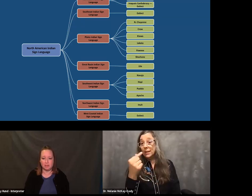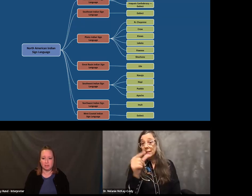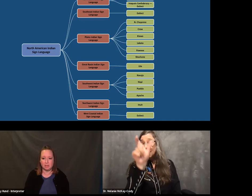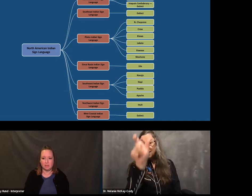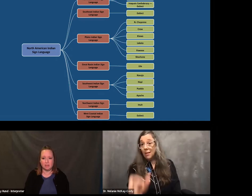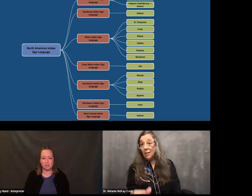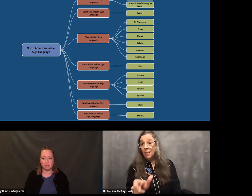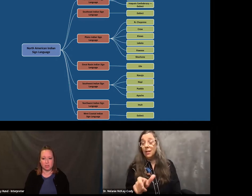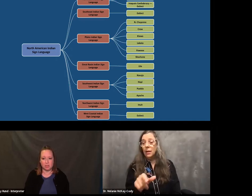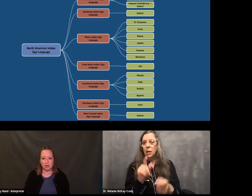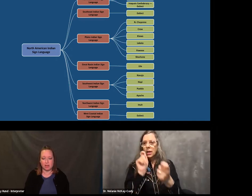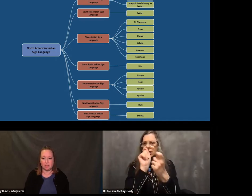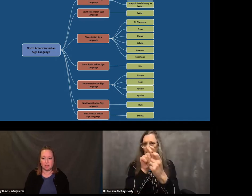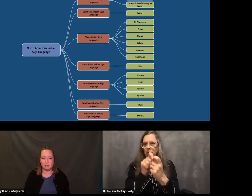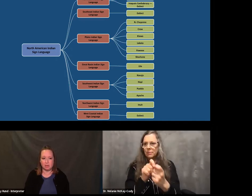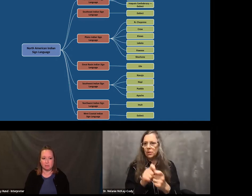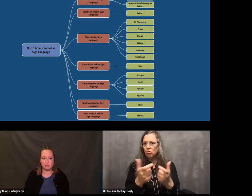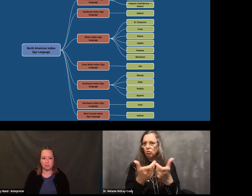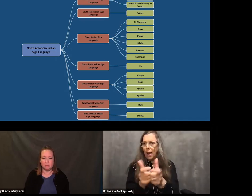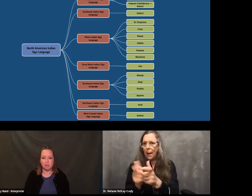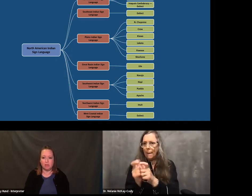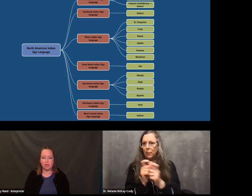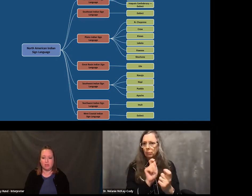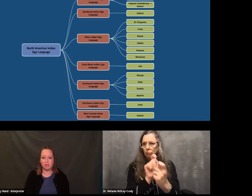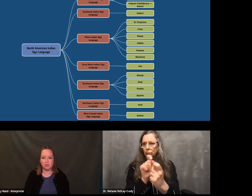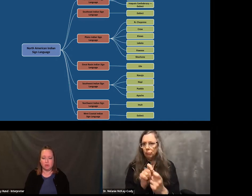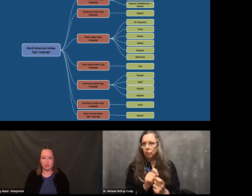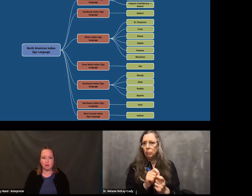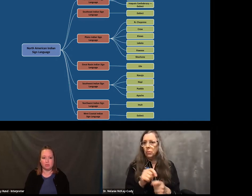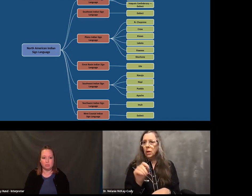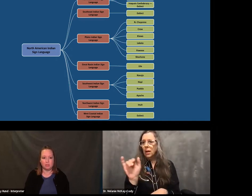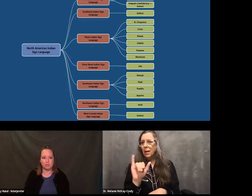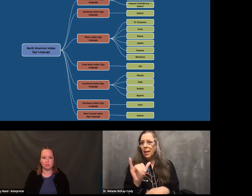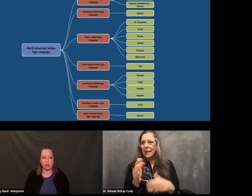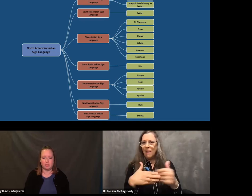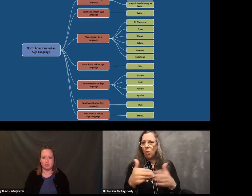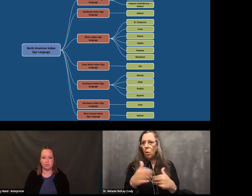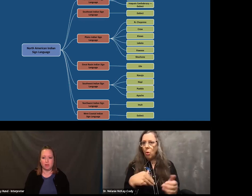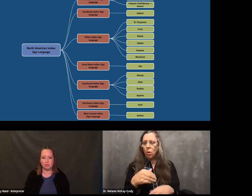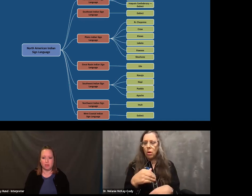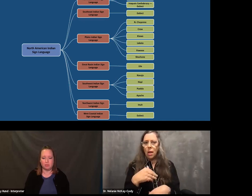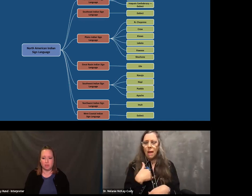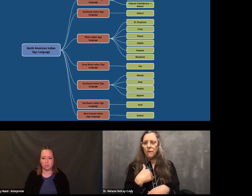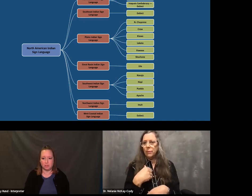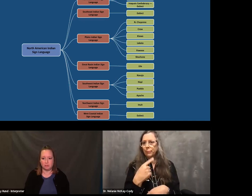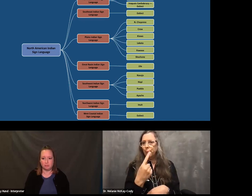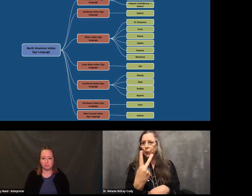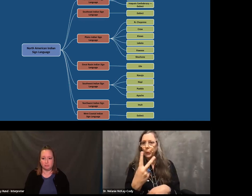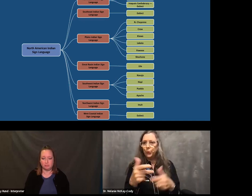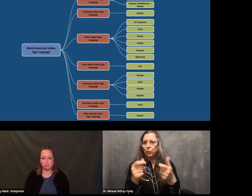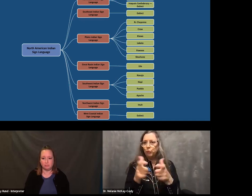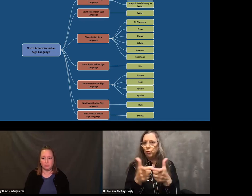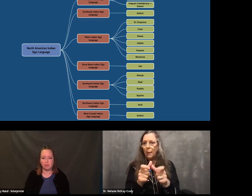Plains is the region that I study the most. And then in the green are the specific tribes that fall under that region.